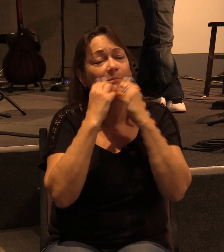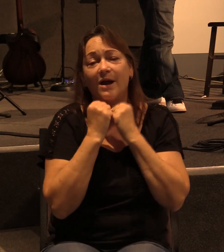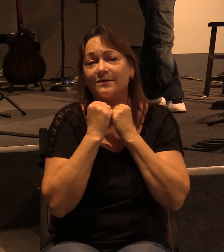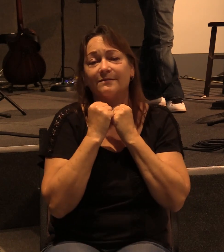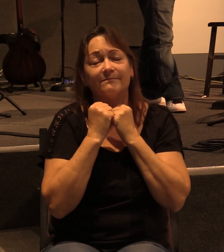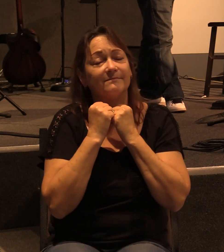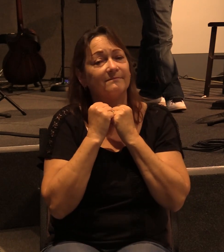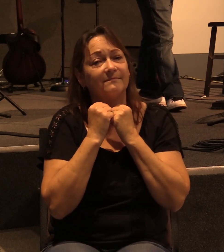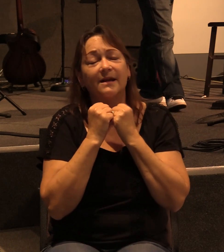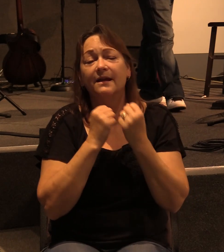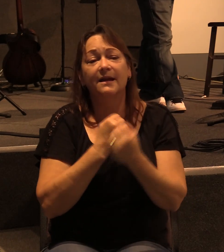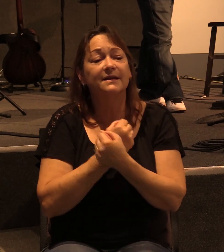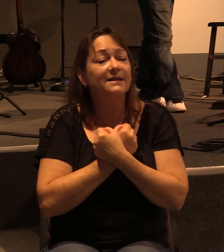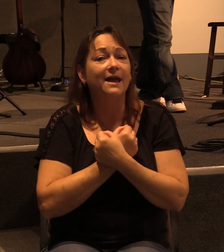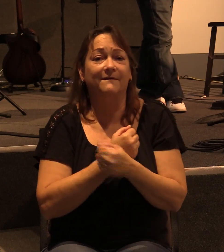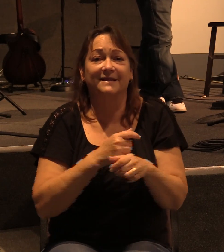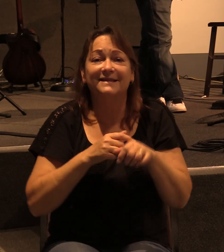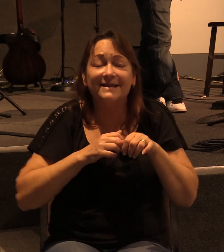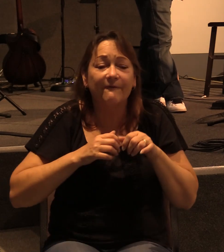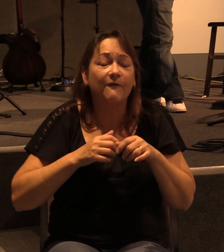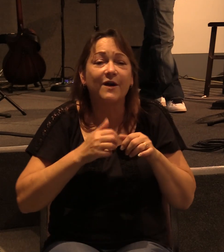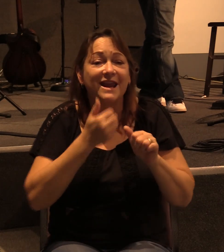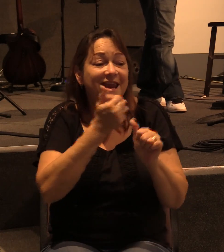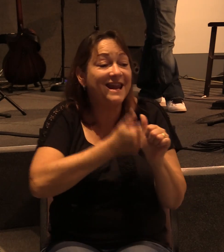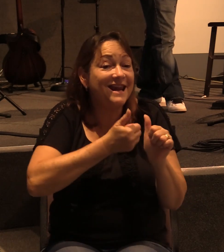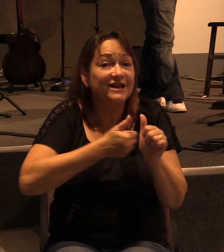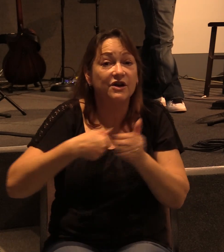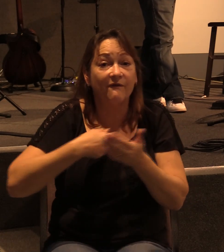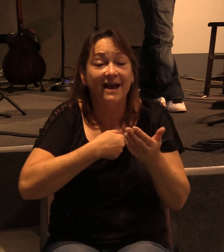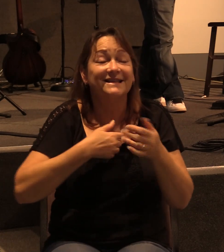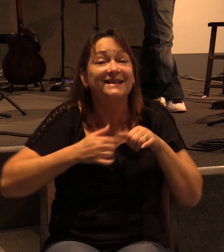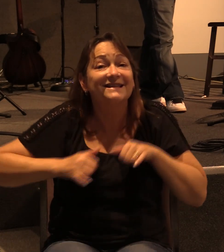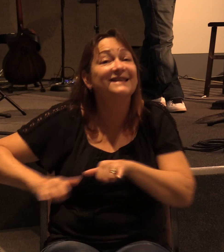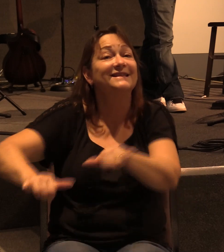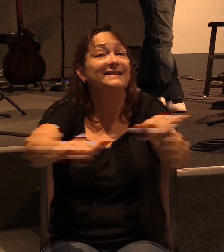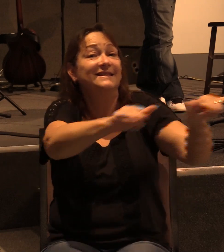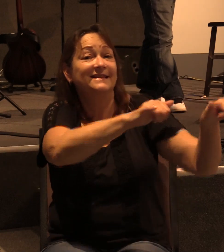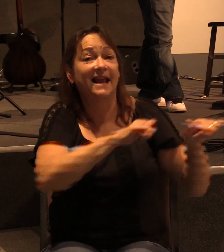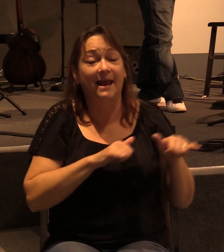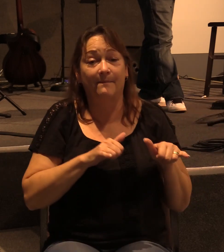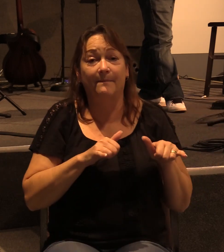His love is the same for each one of us. He gave his son for each one of us equally.